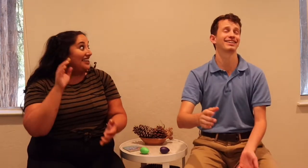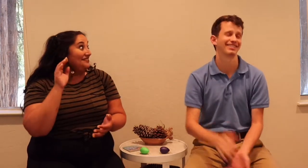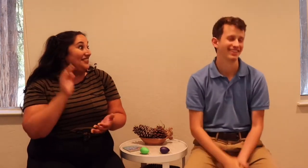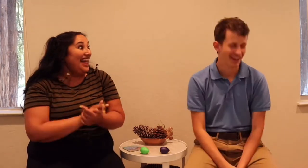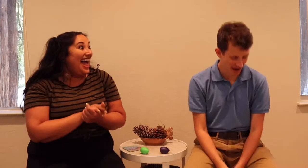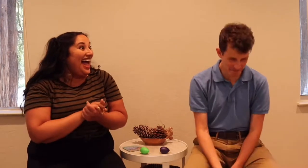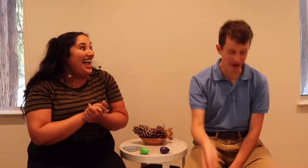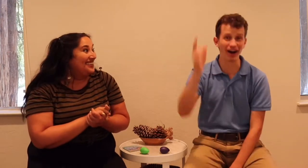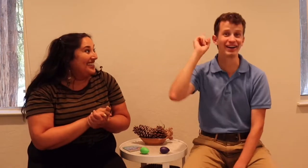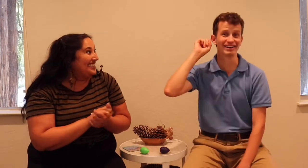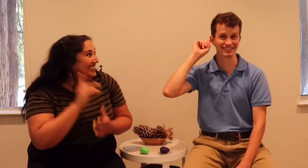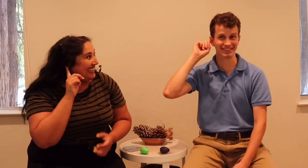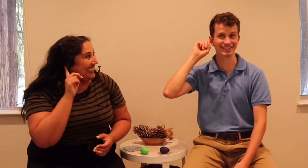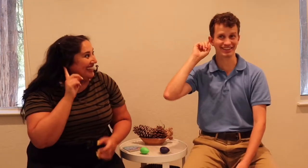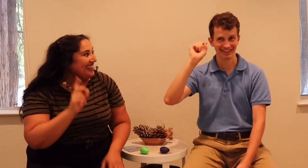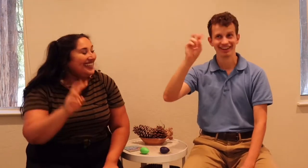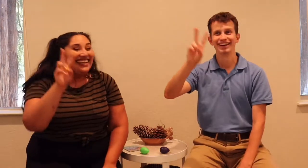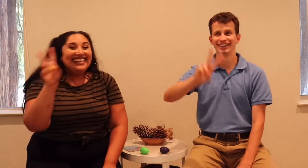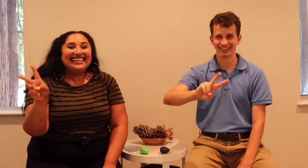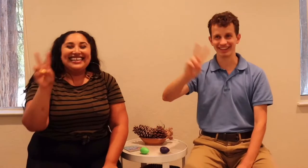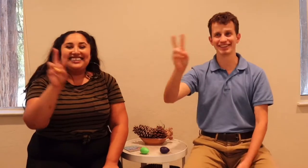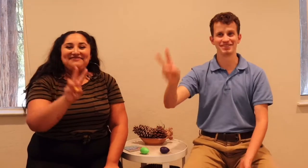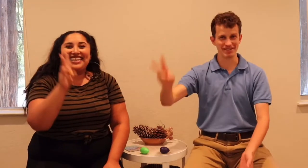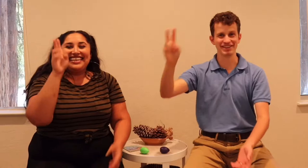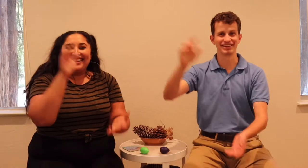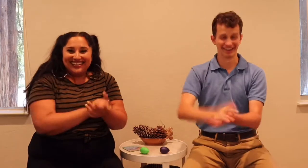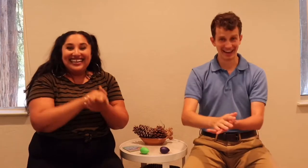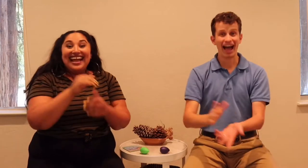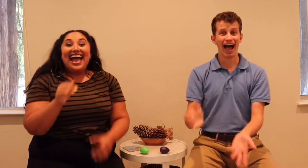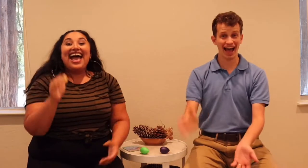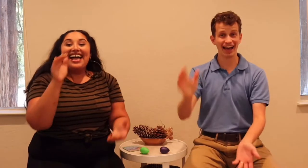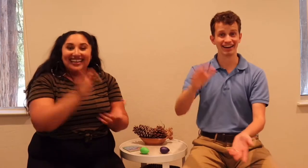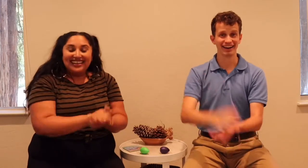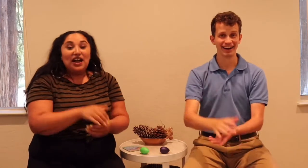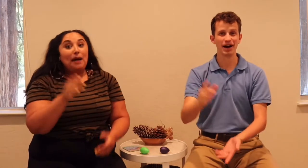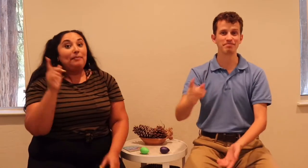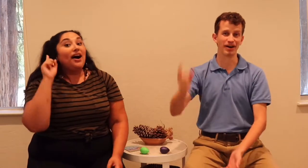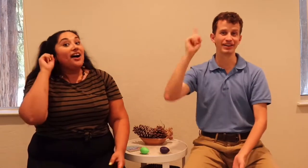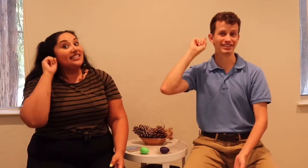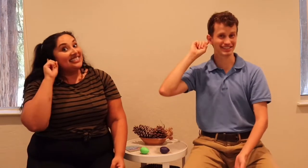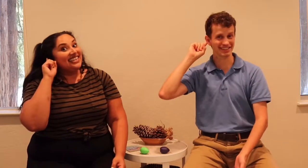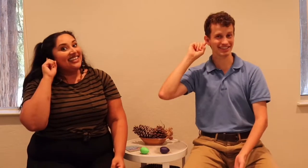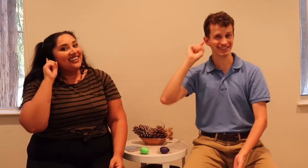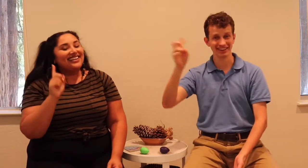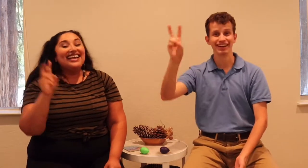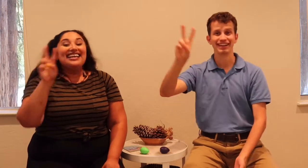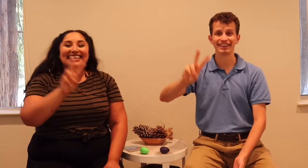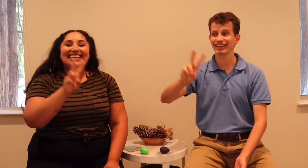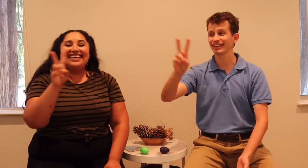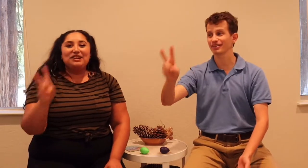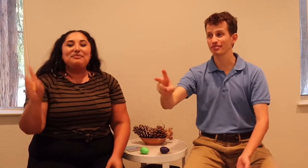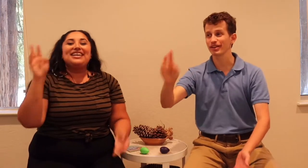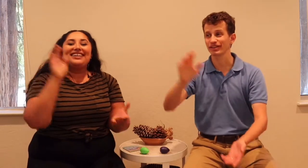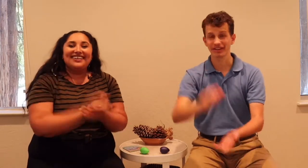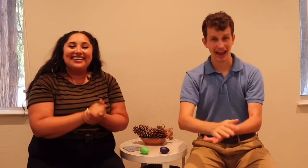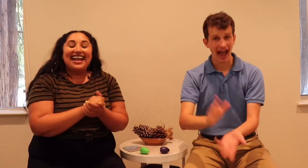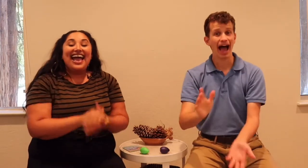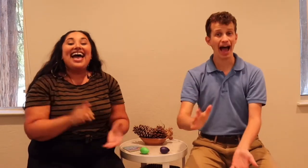a upon his ear. Little Peter had a upon his ear. Little Peter had